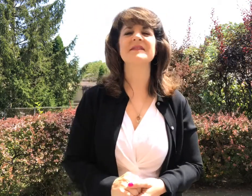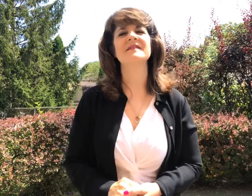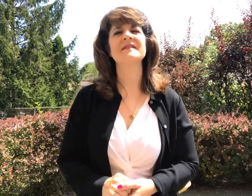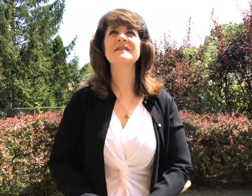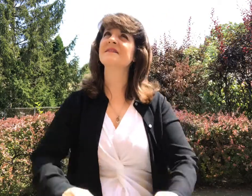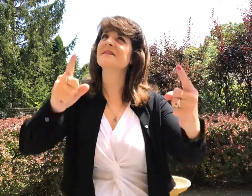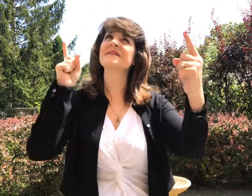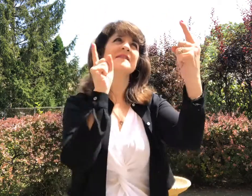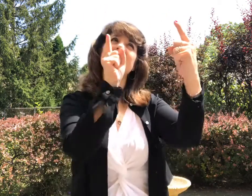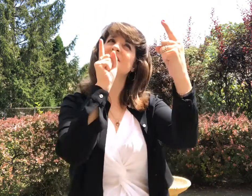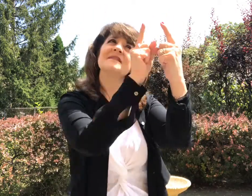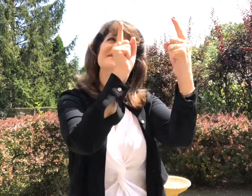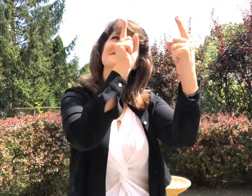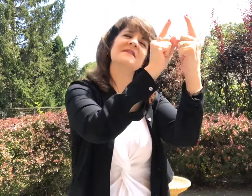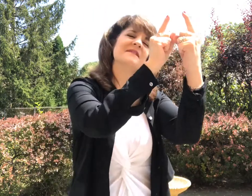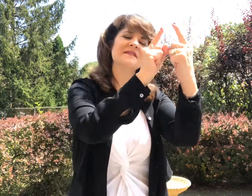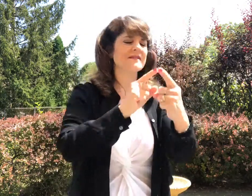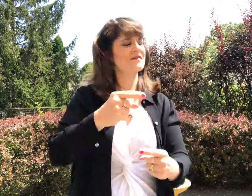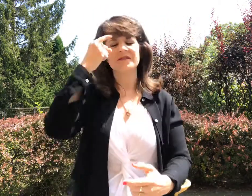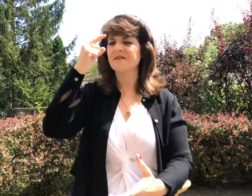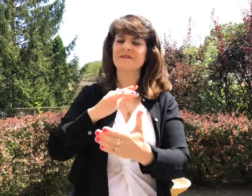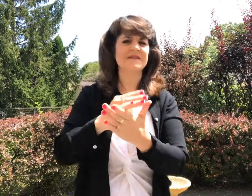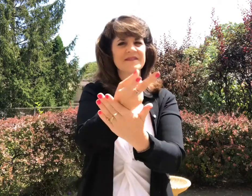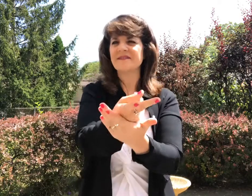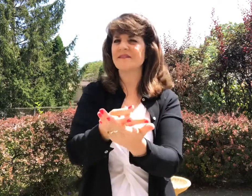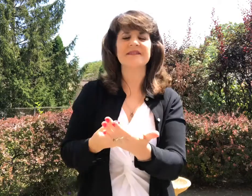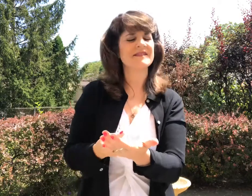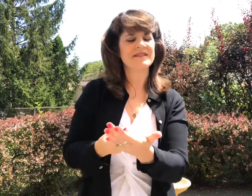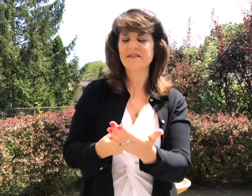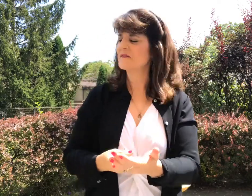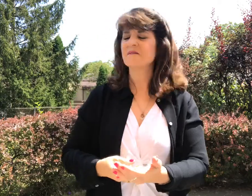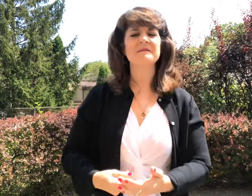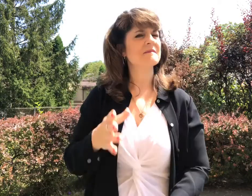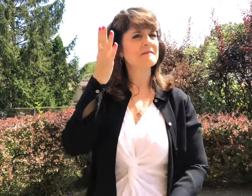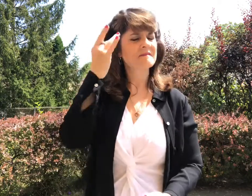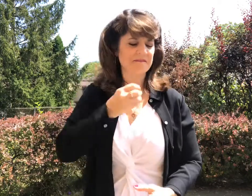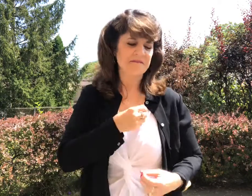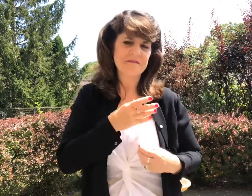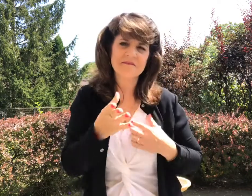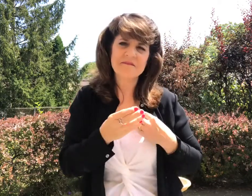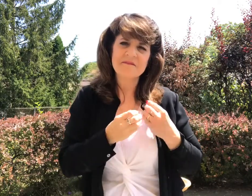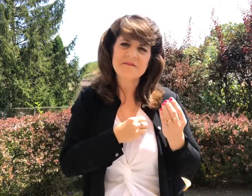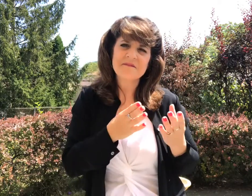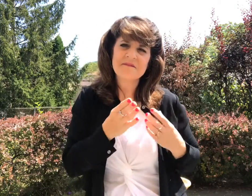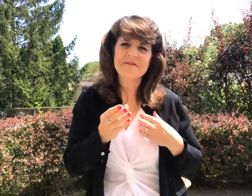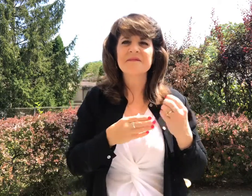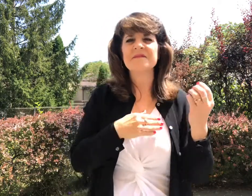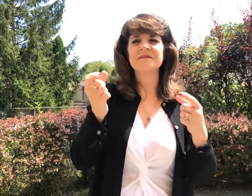I only see my goals. I don't believe in failure. Cause I know the smallest voices, they can make it